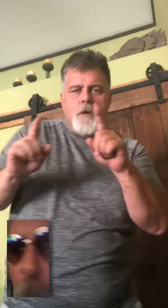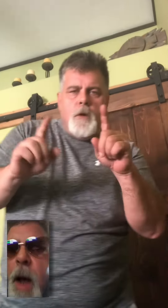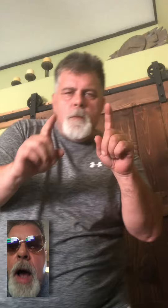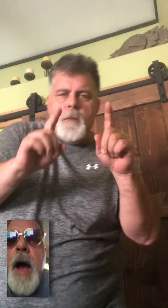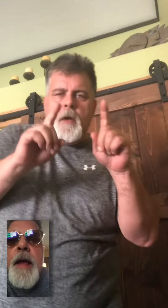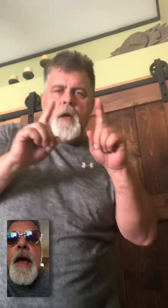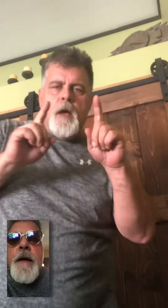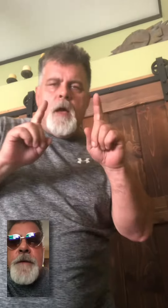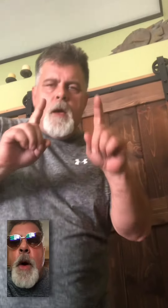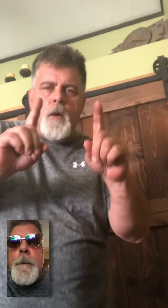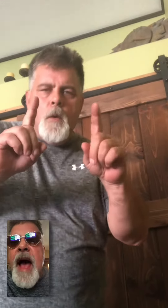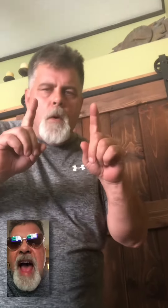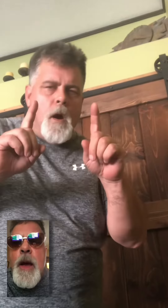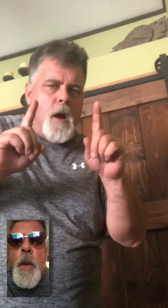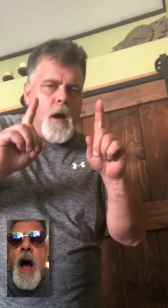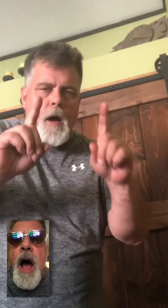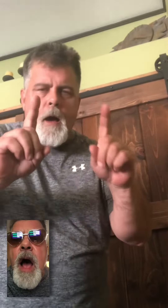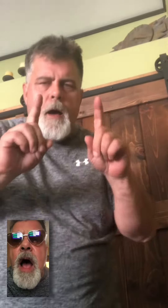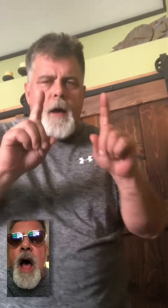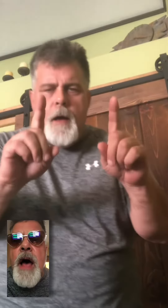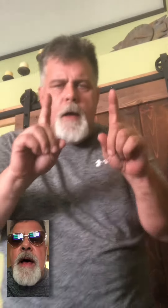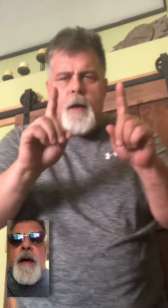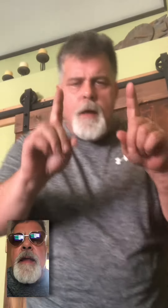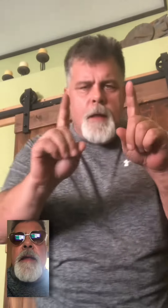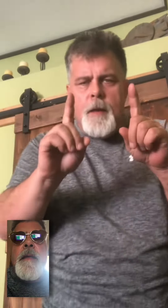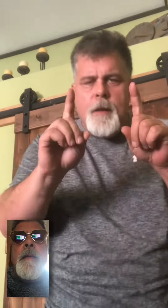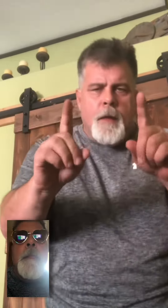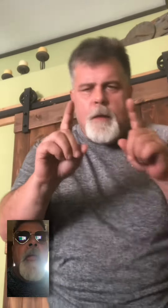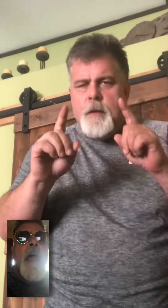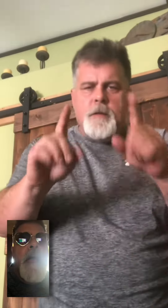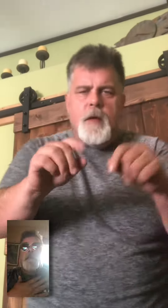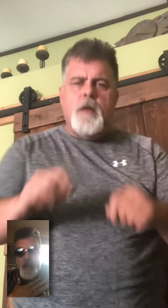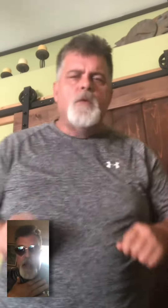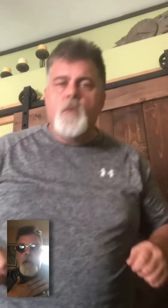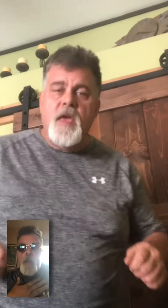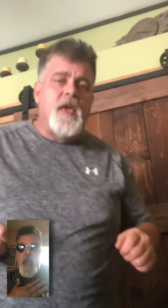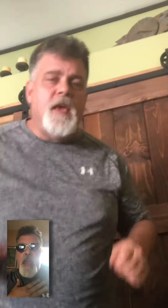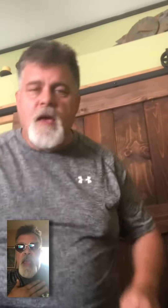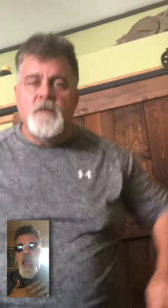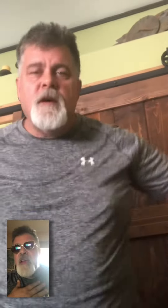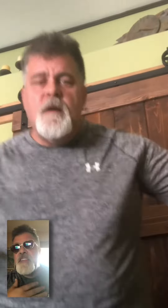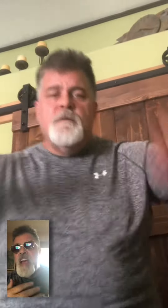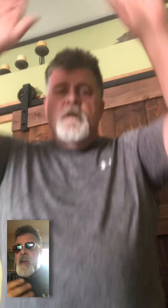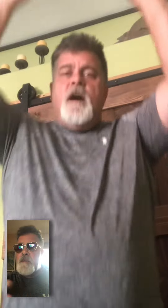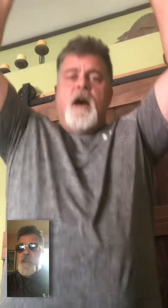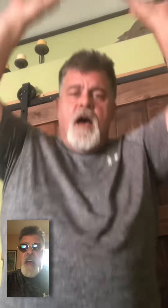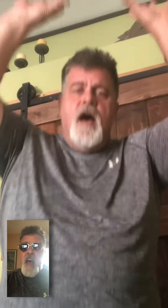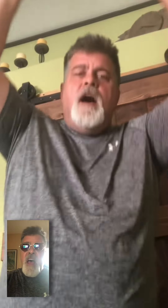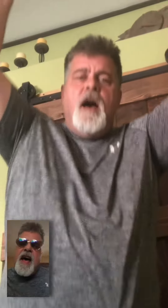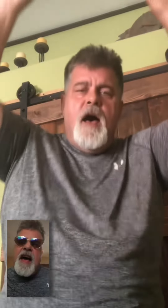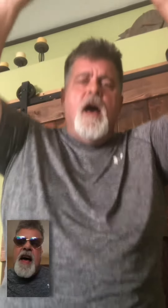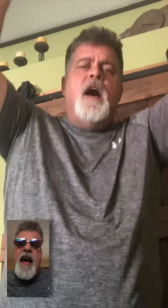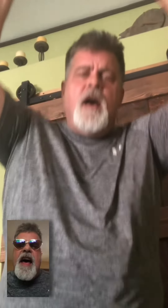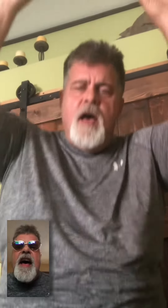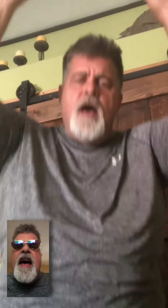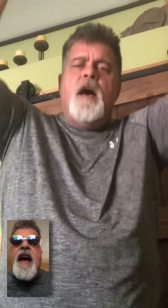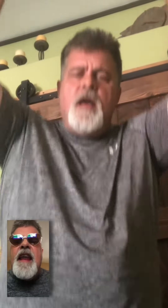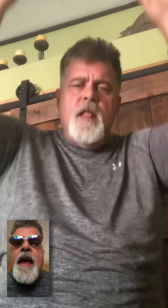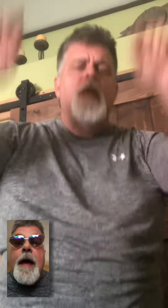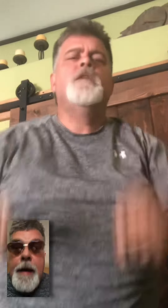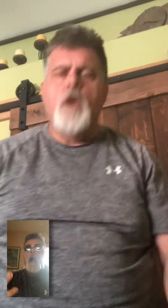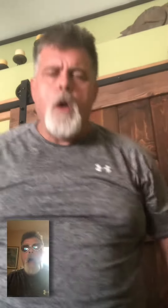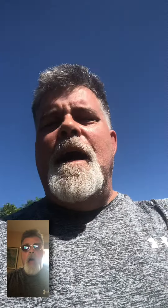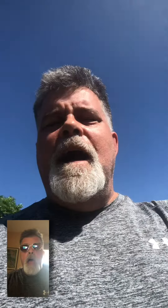But what if you're my one? Didn't we have some fun?